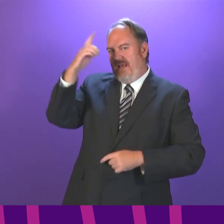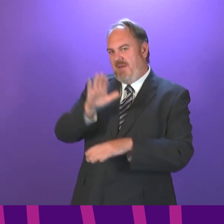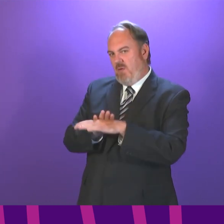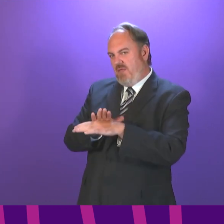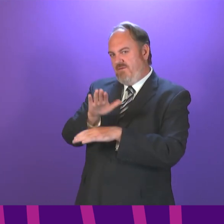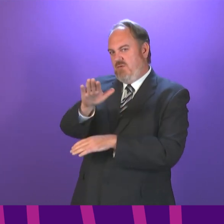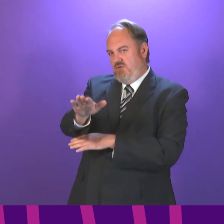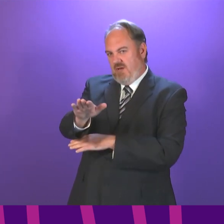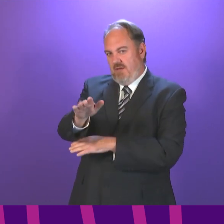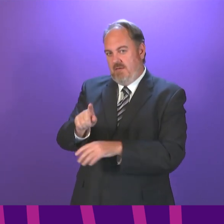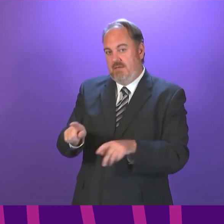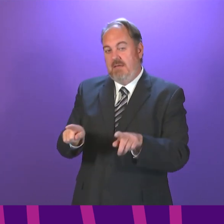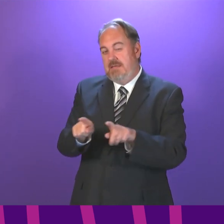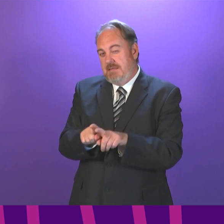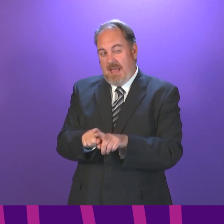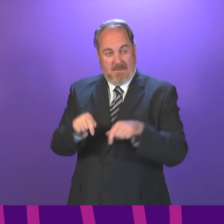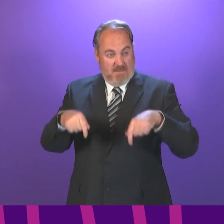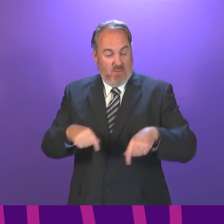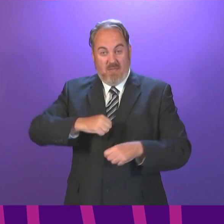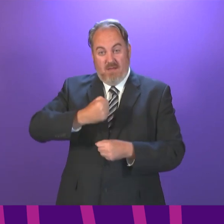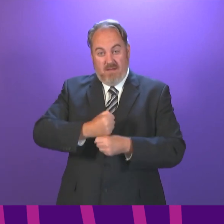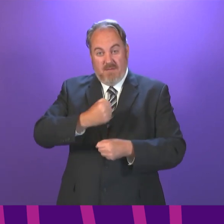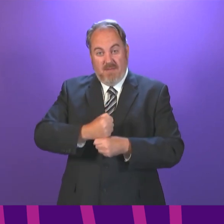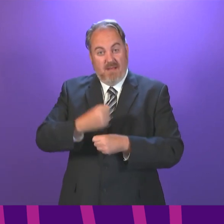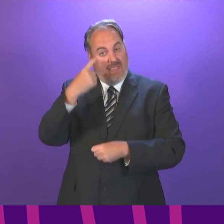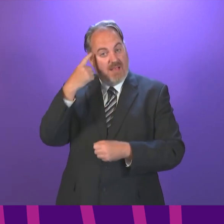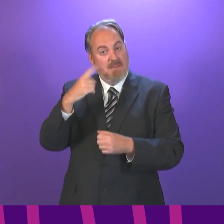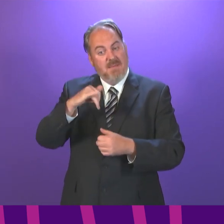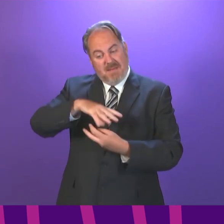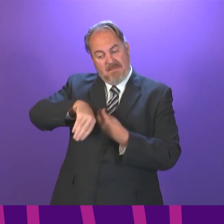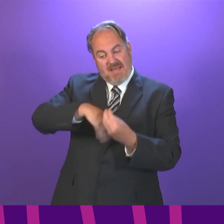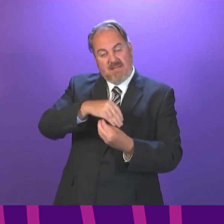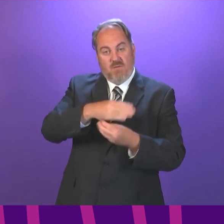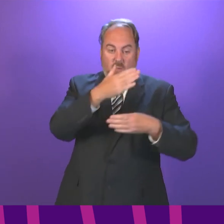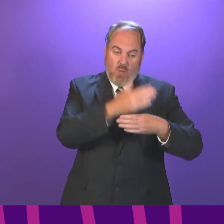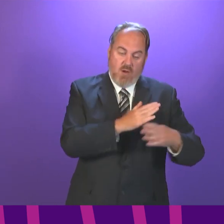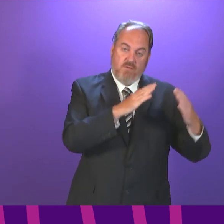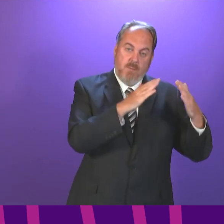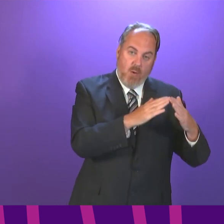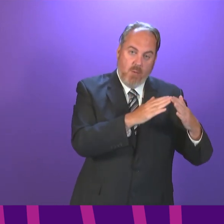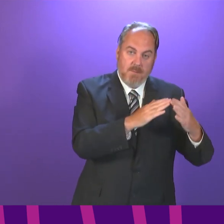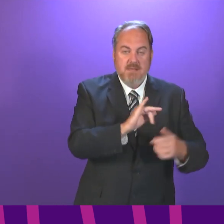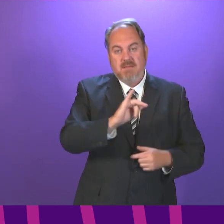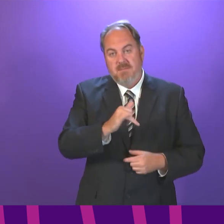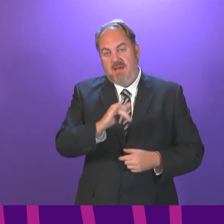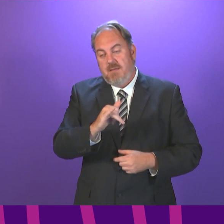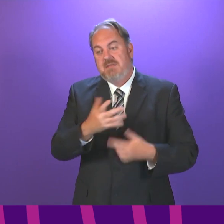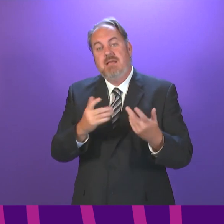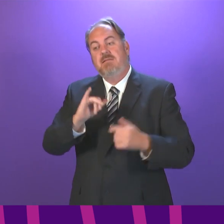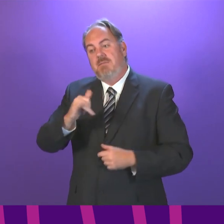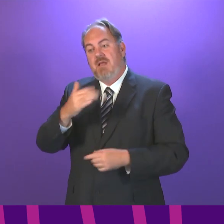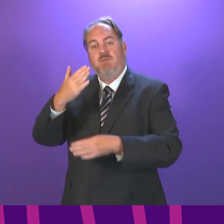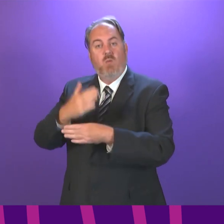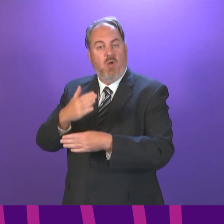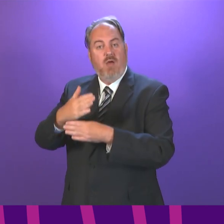Government is doing, a hybrid model of home and office working, which may, of course, have benefits beyond the need to control a